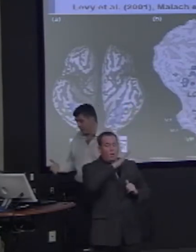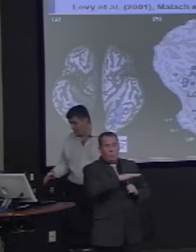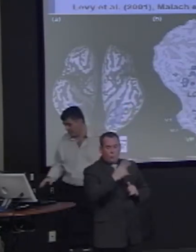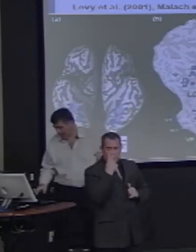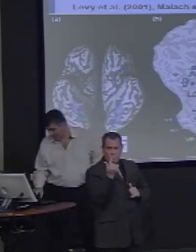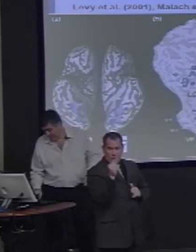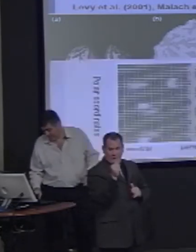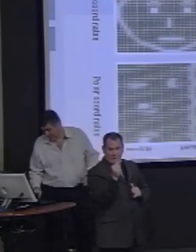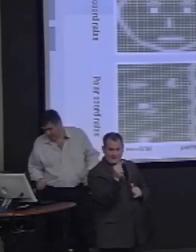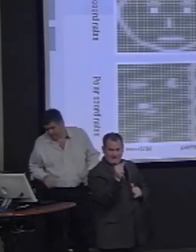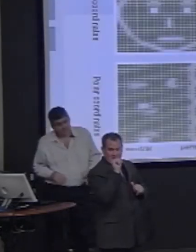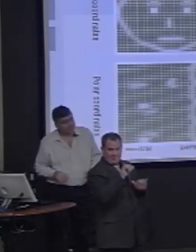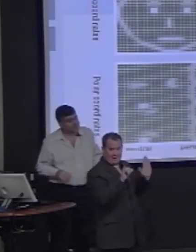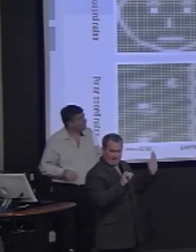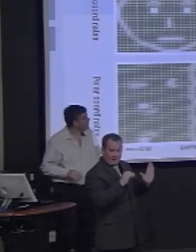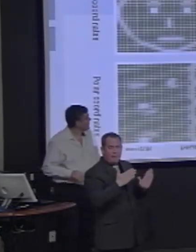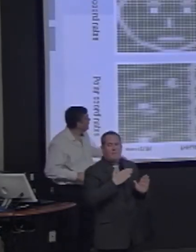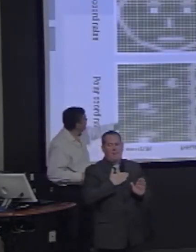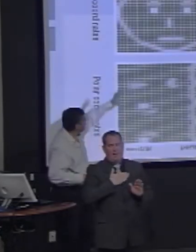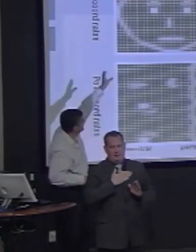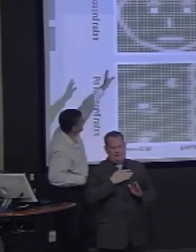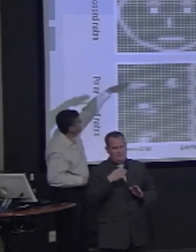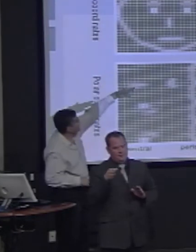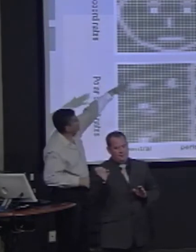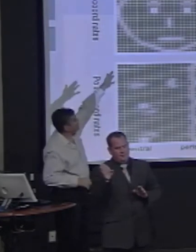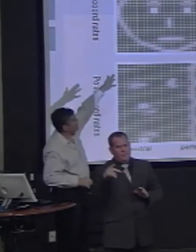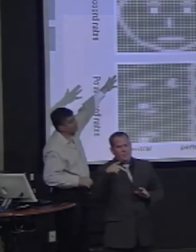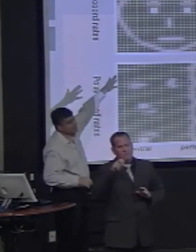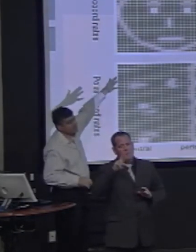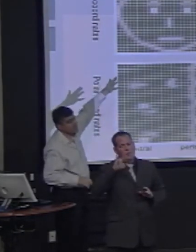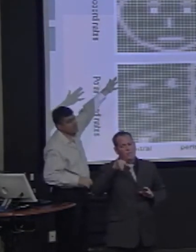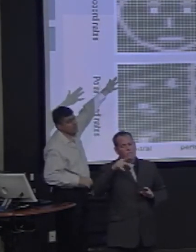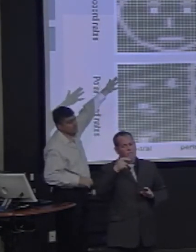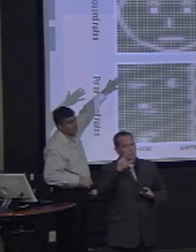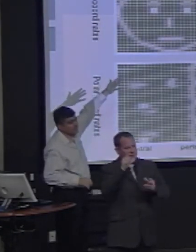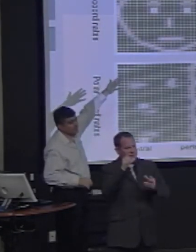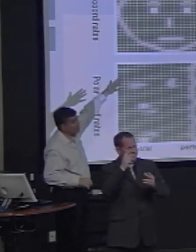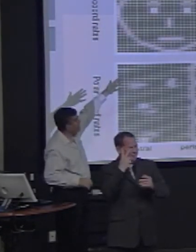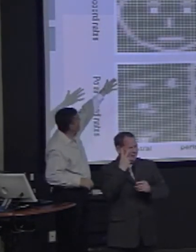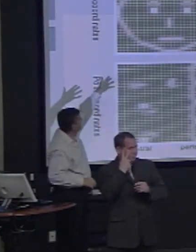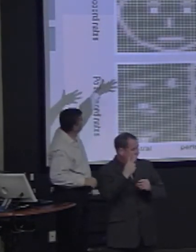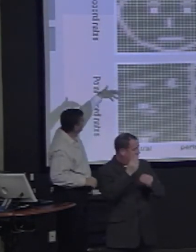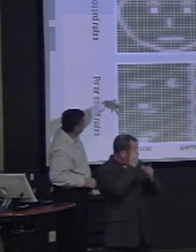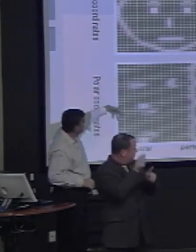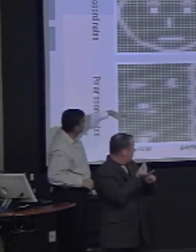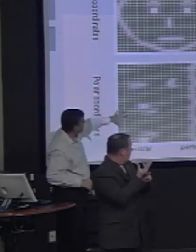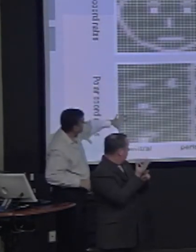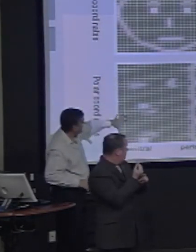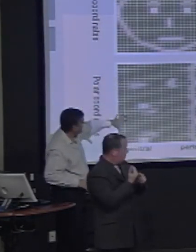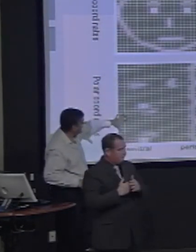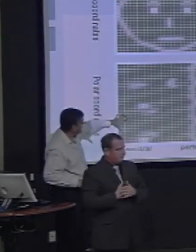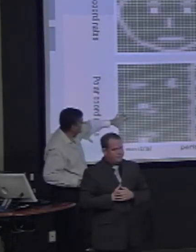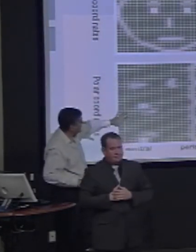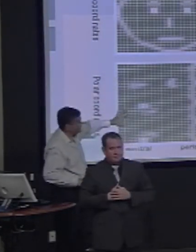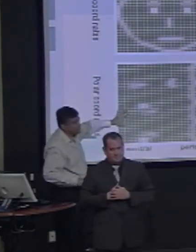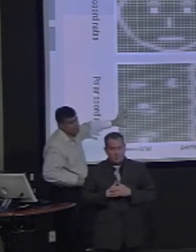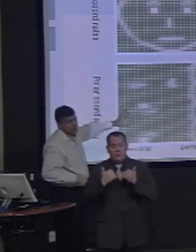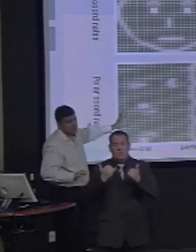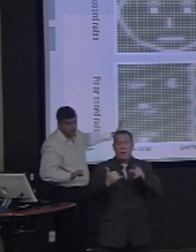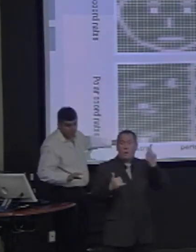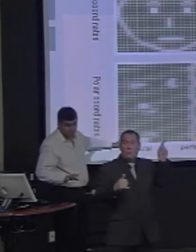model, we're going to approximate that. We're going to take our stimuli and we're going to convert them